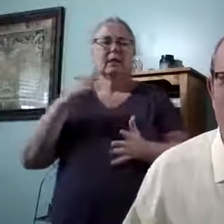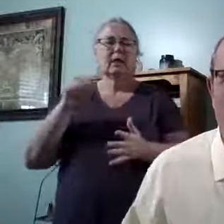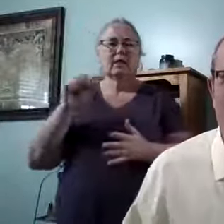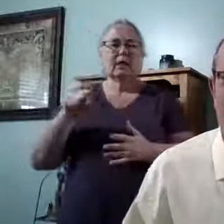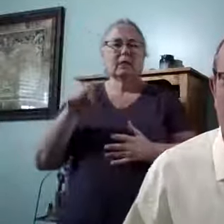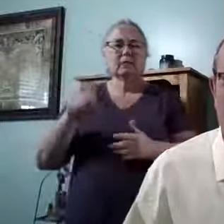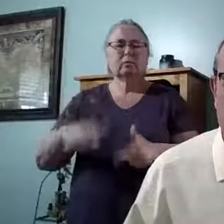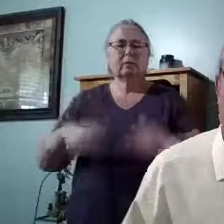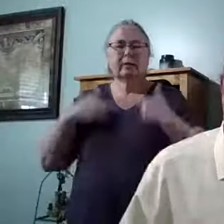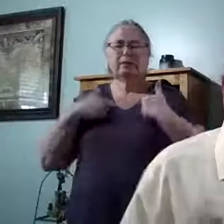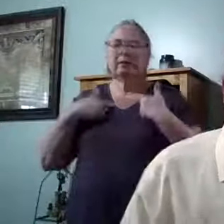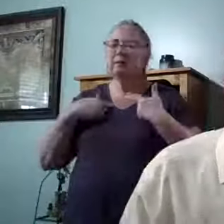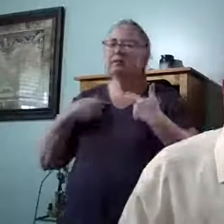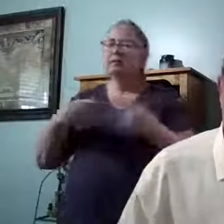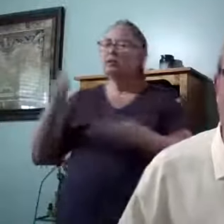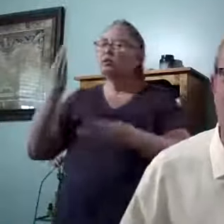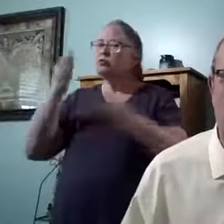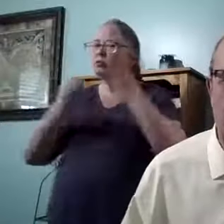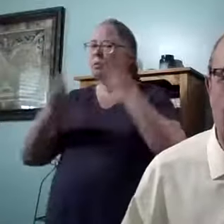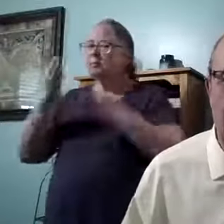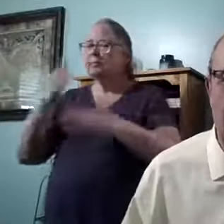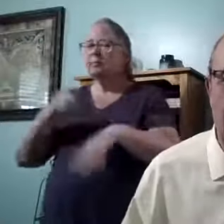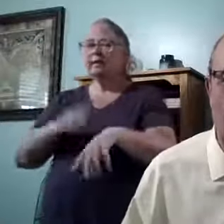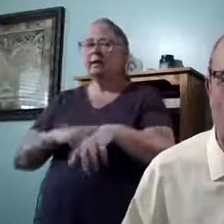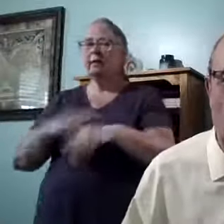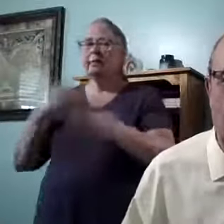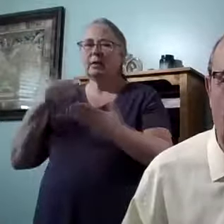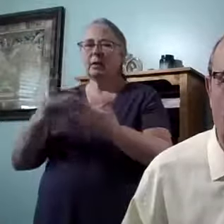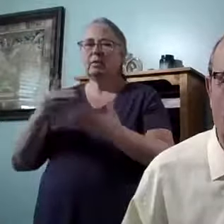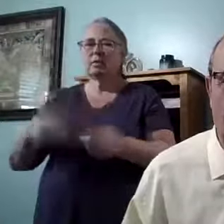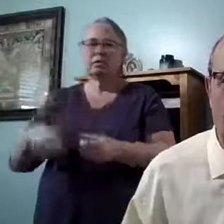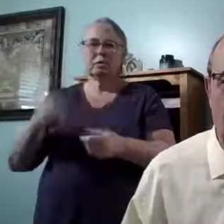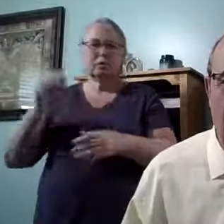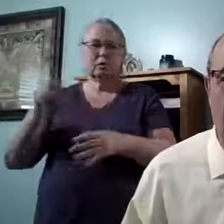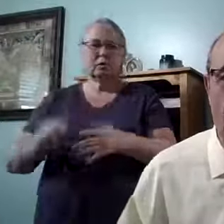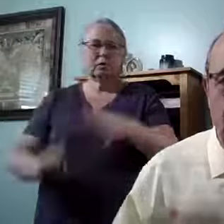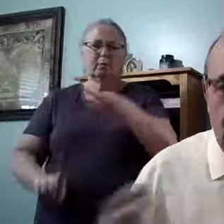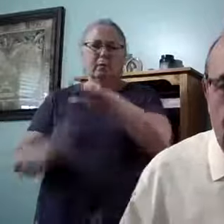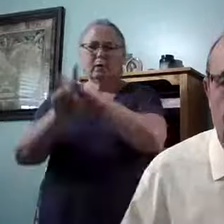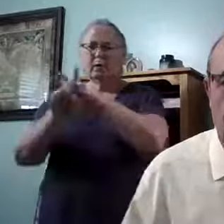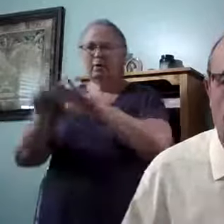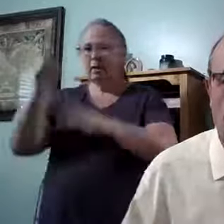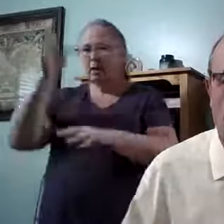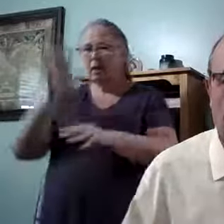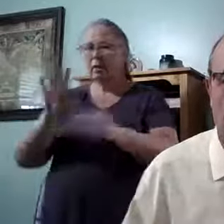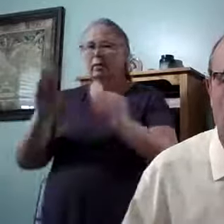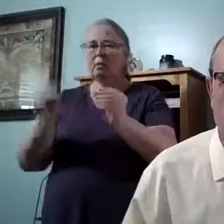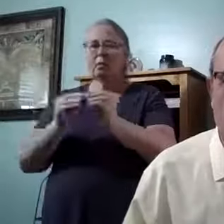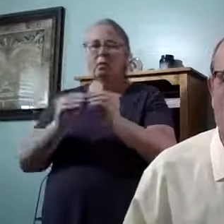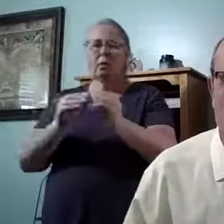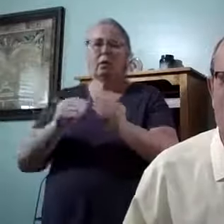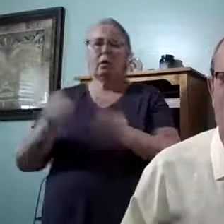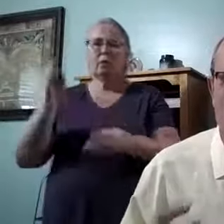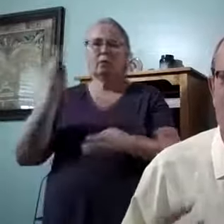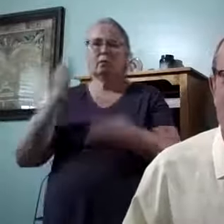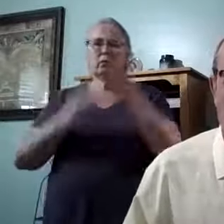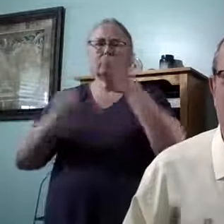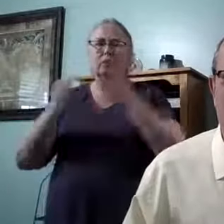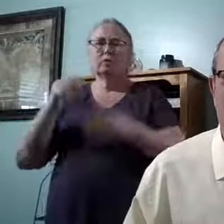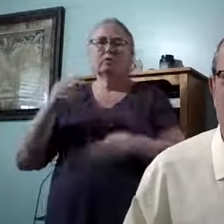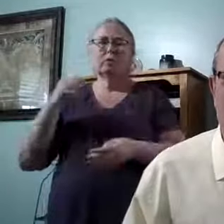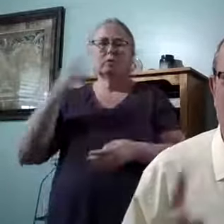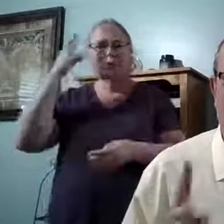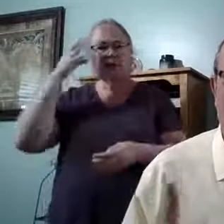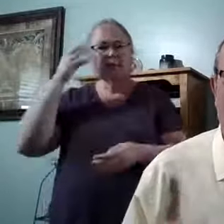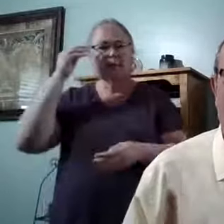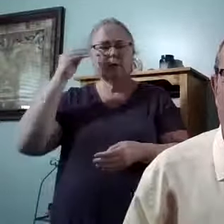we live in troublesome times and the closer we get to the coming of the Lord, the more troublesome it's going to be. You know, we've said